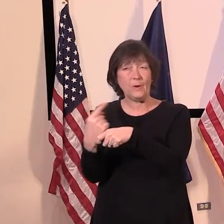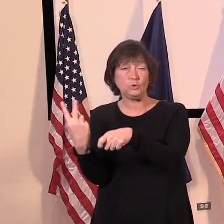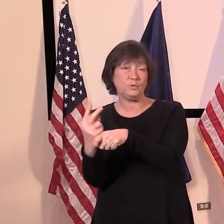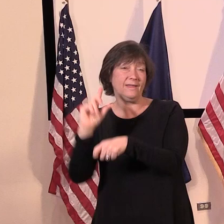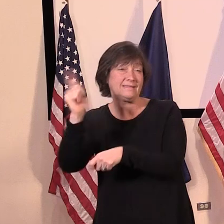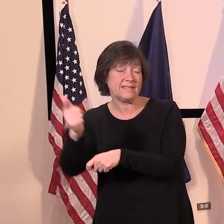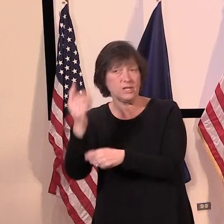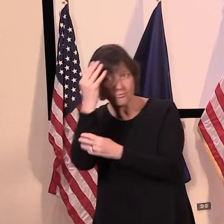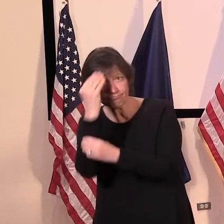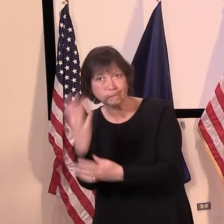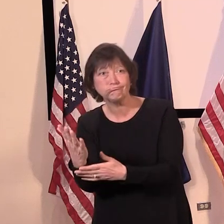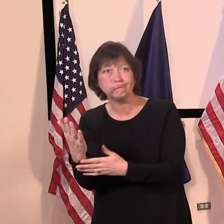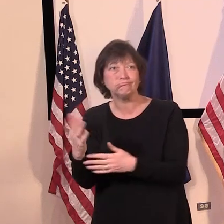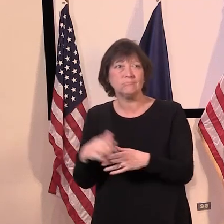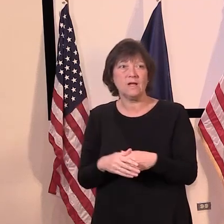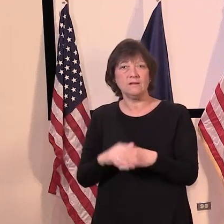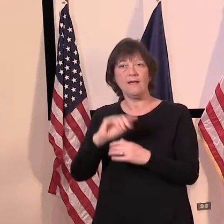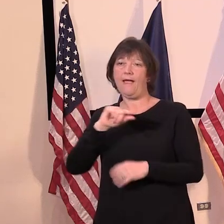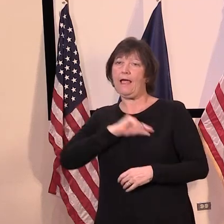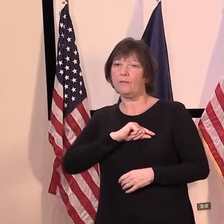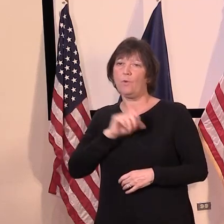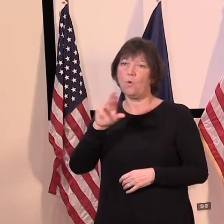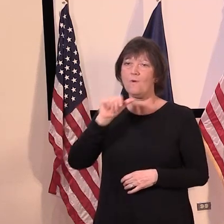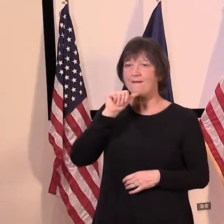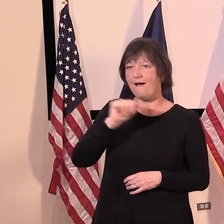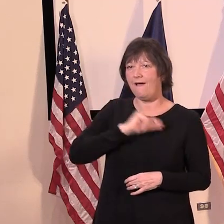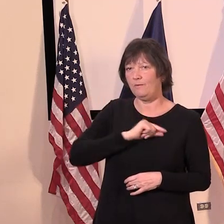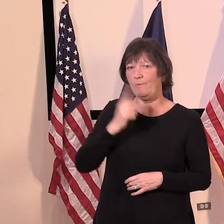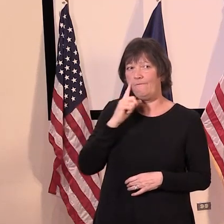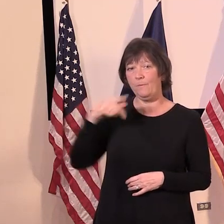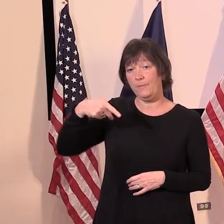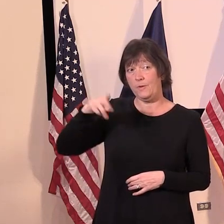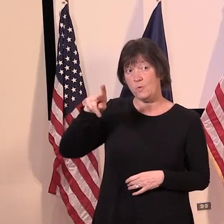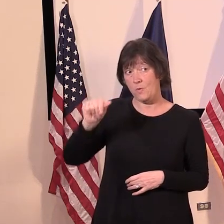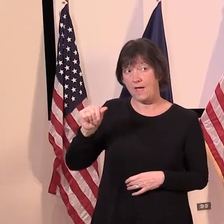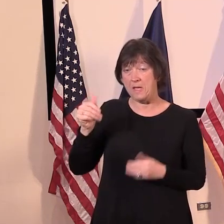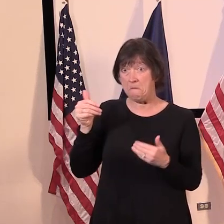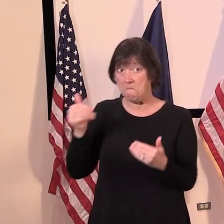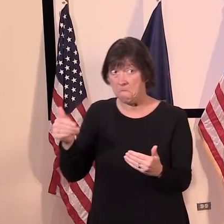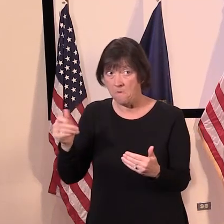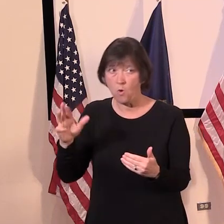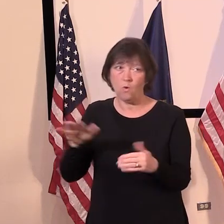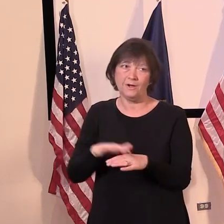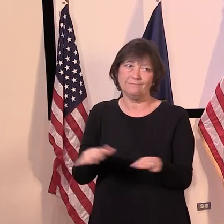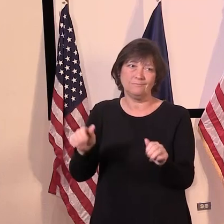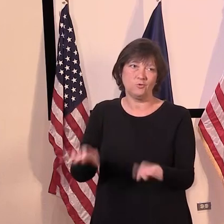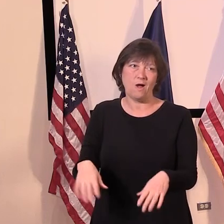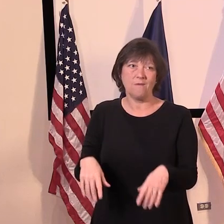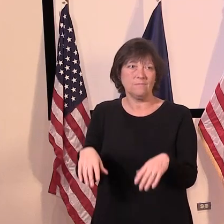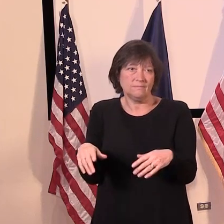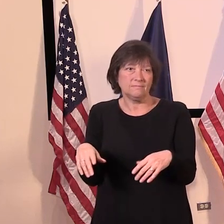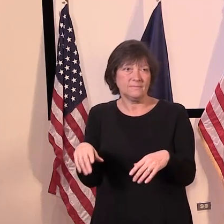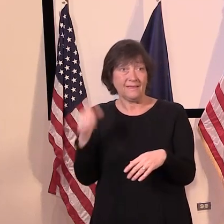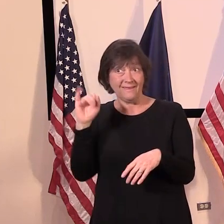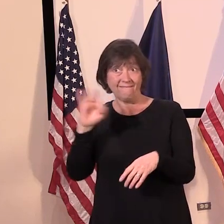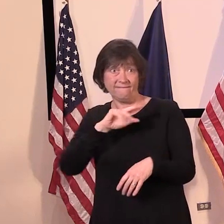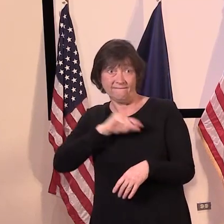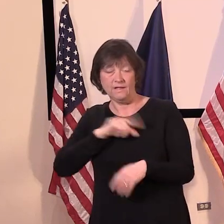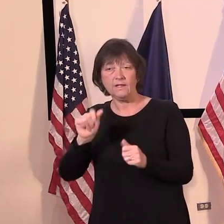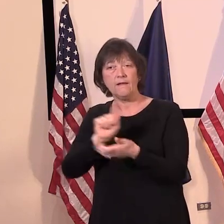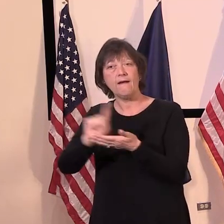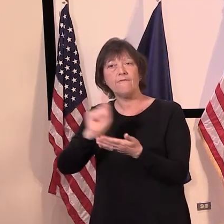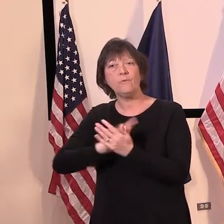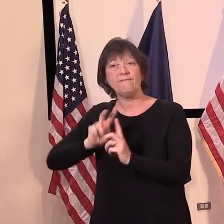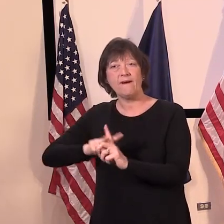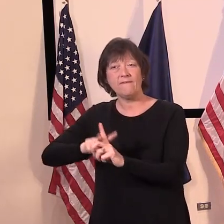um, just letting them know that they are eligible for PUA and can move forward, uh, with weekly filings. Um, there is a